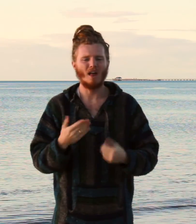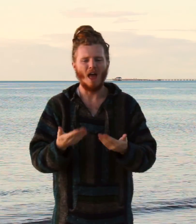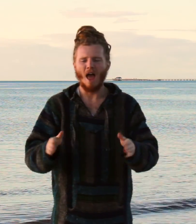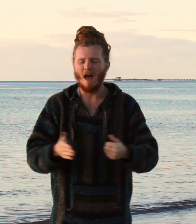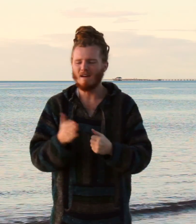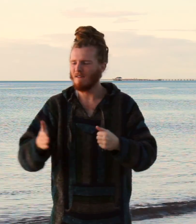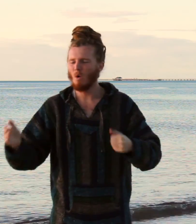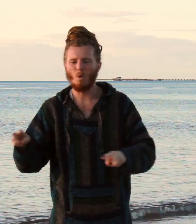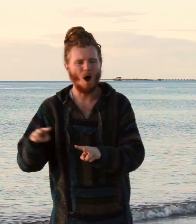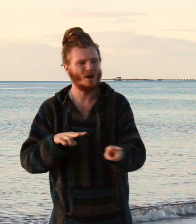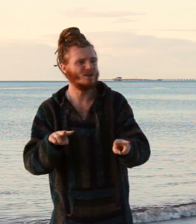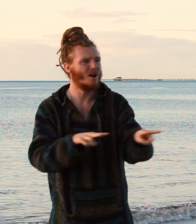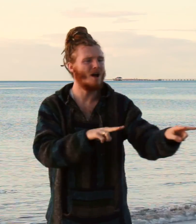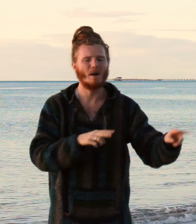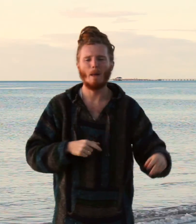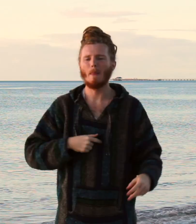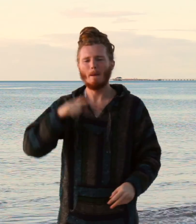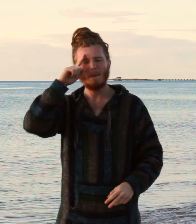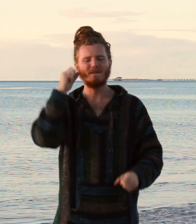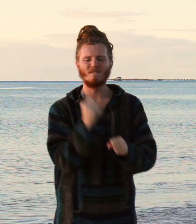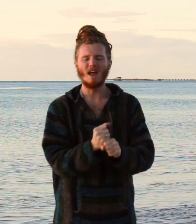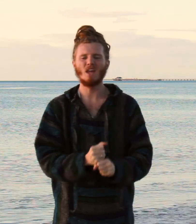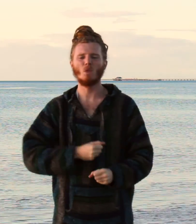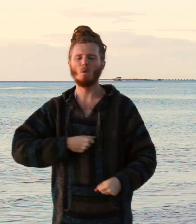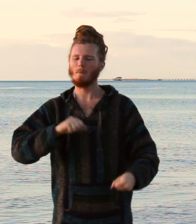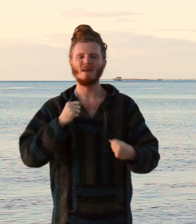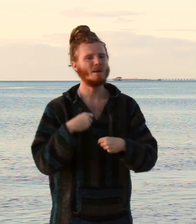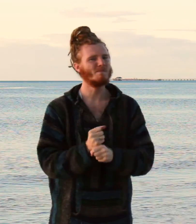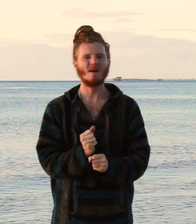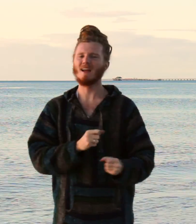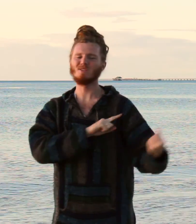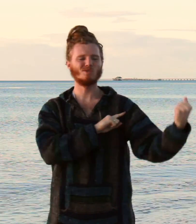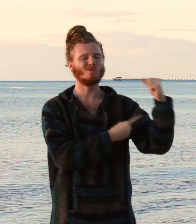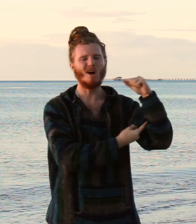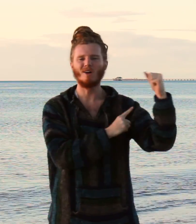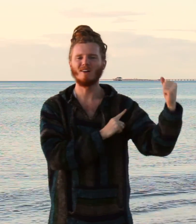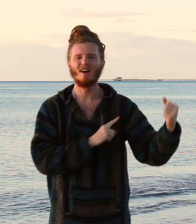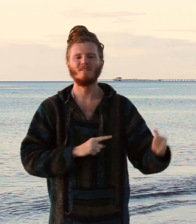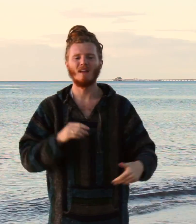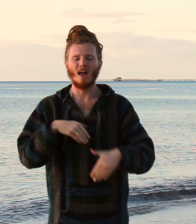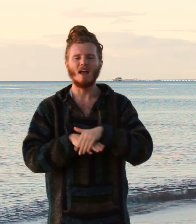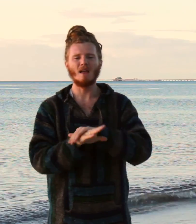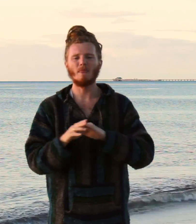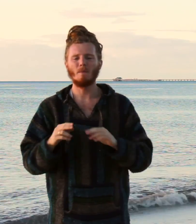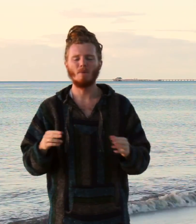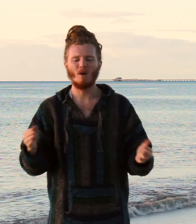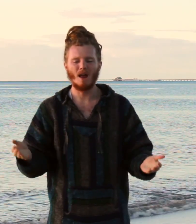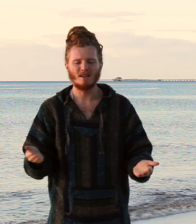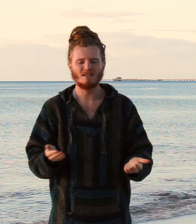ever wander And my faith will be made stronger In the presence